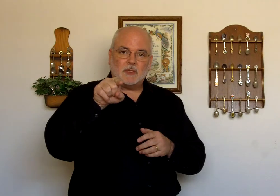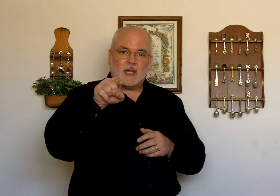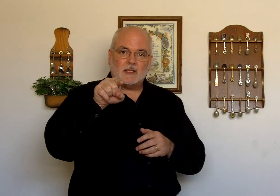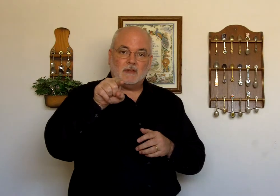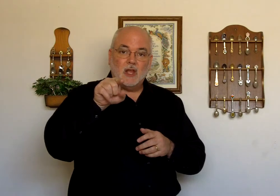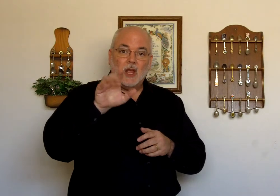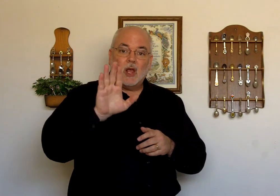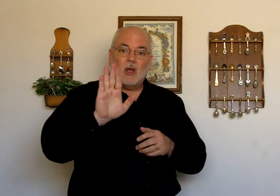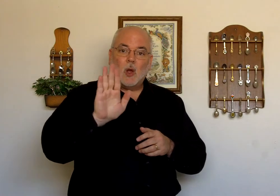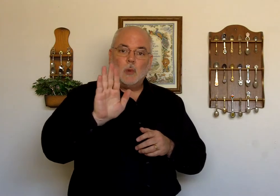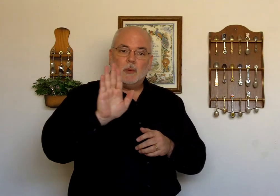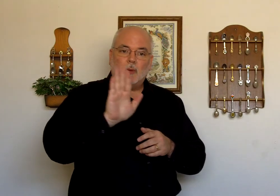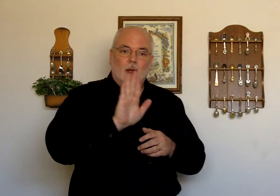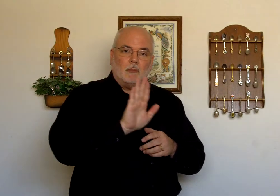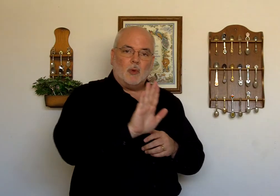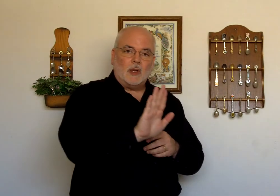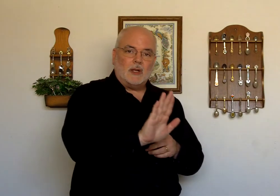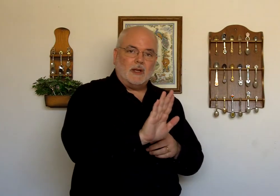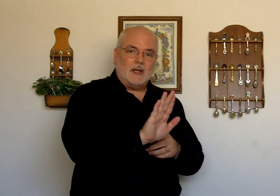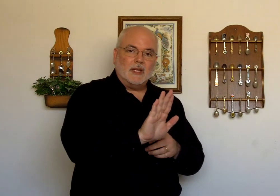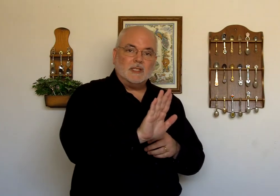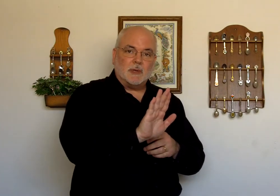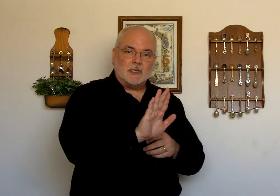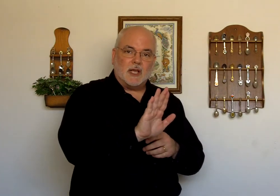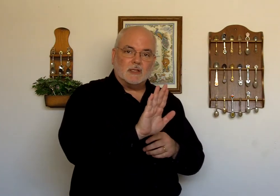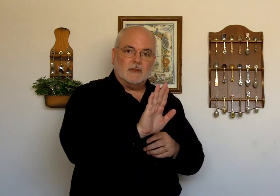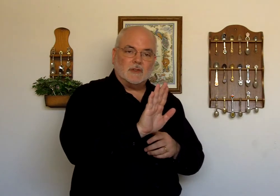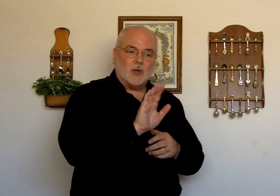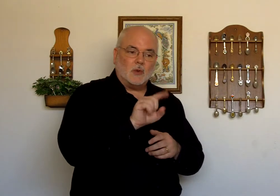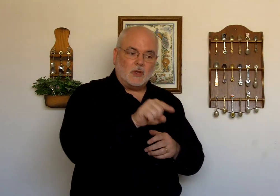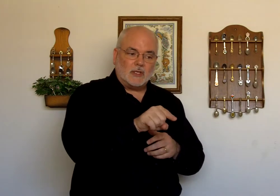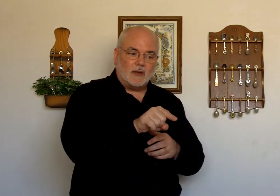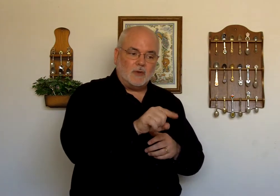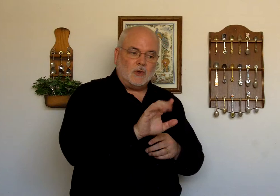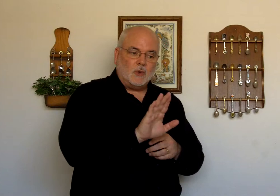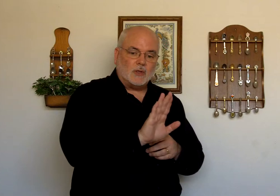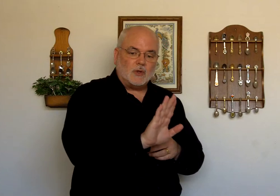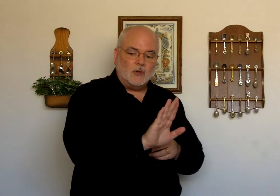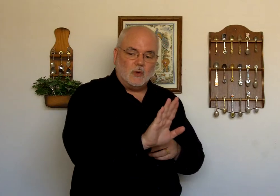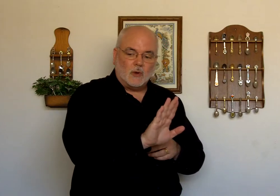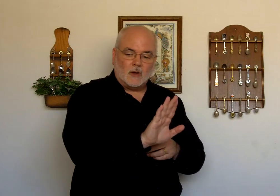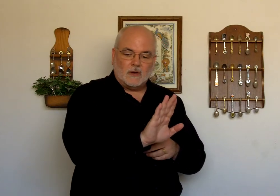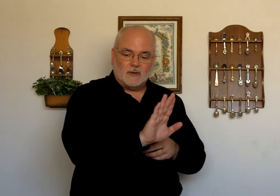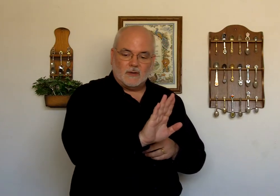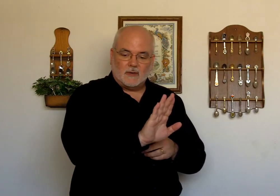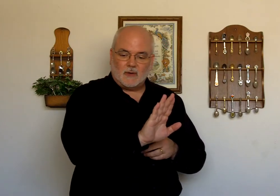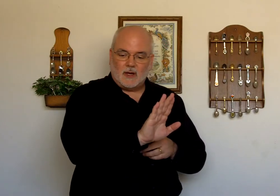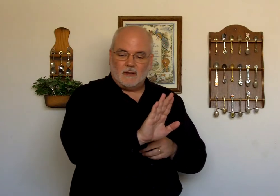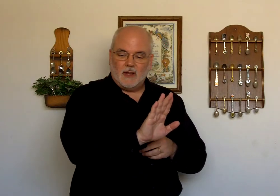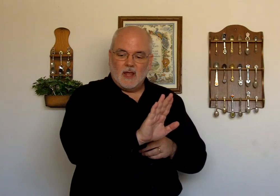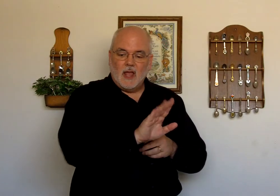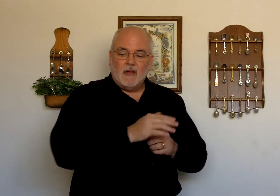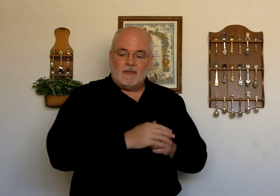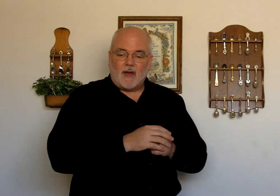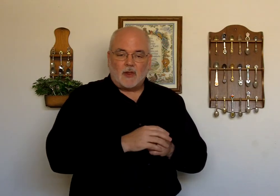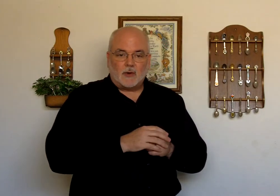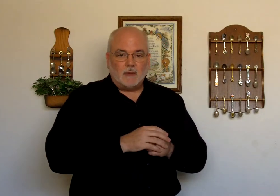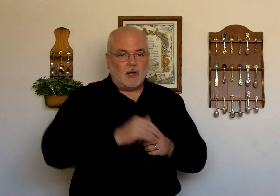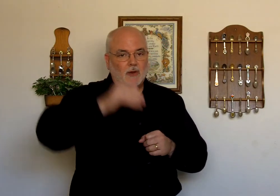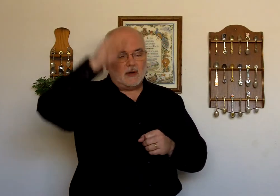-possessive. Open palm pointed. Is possessive. Instead of you. It's your. Right. Father and mother.